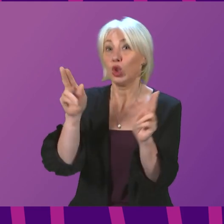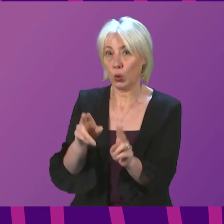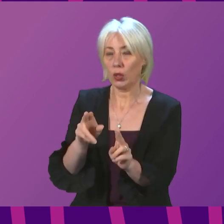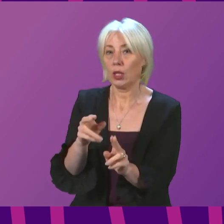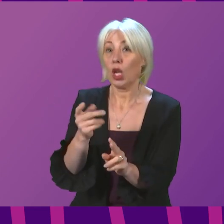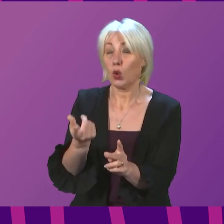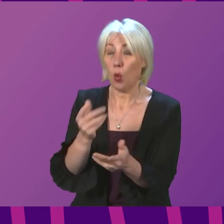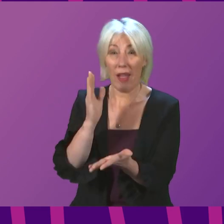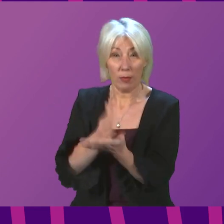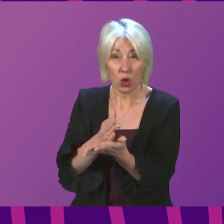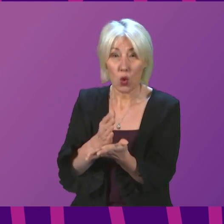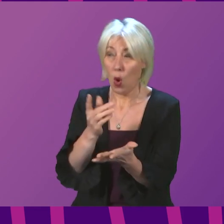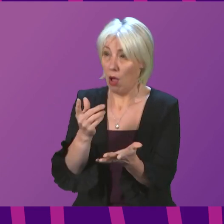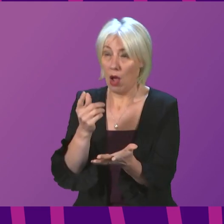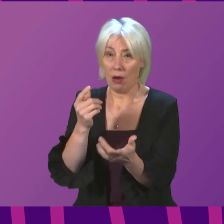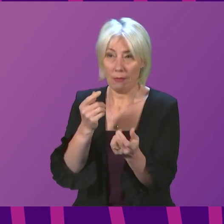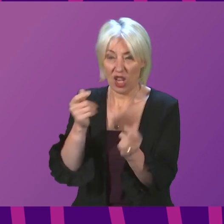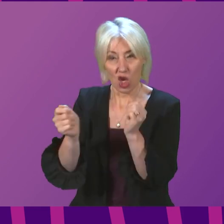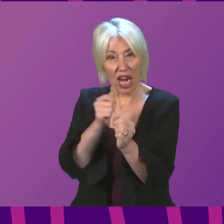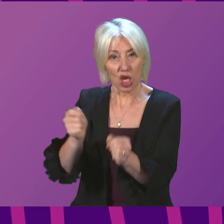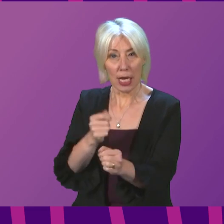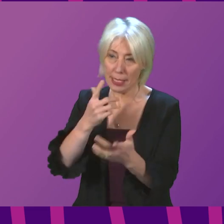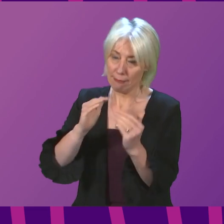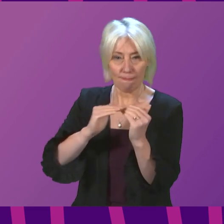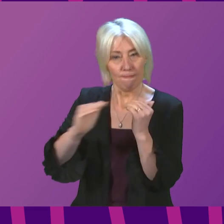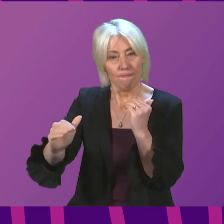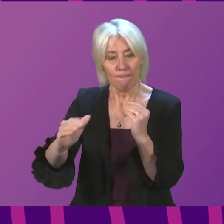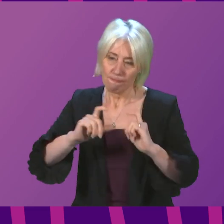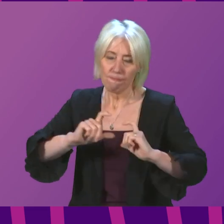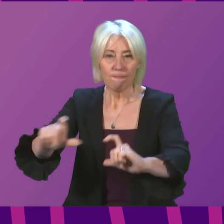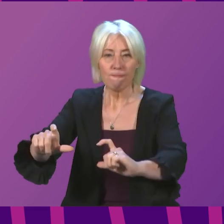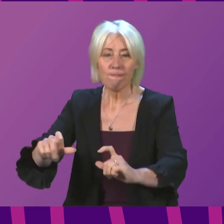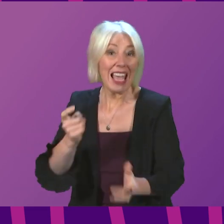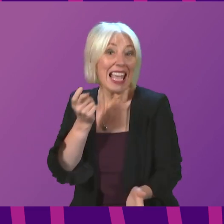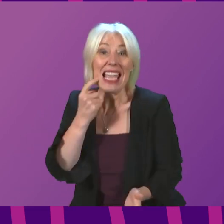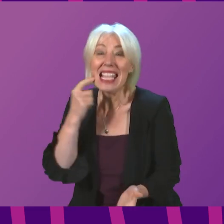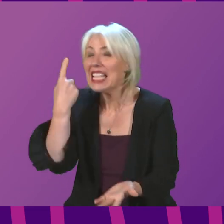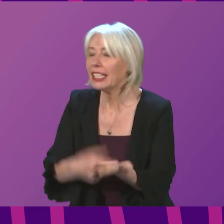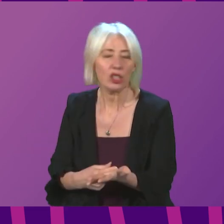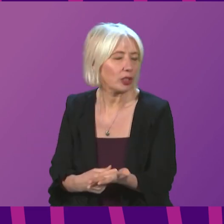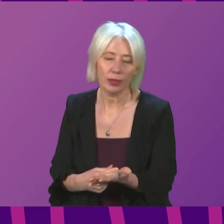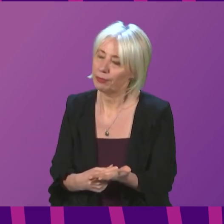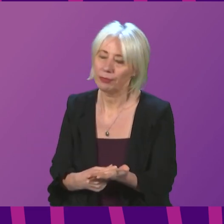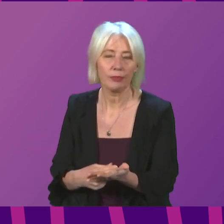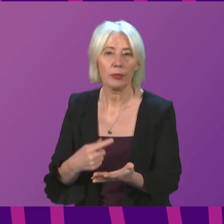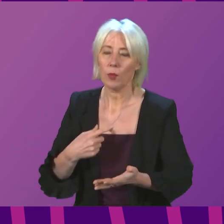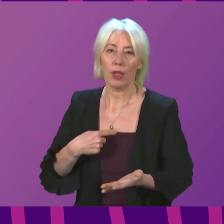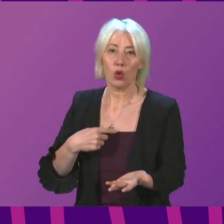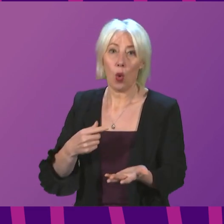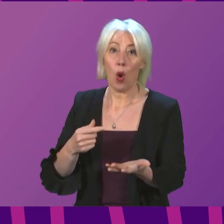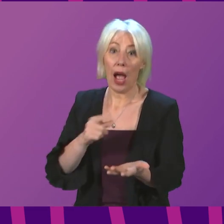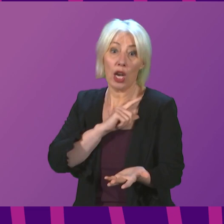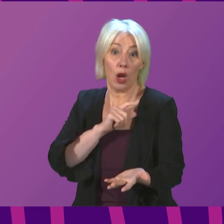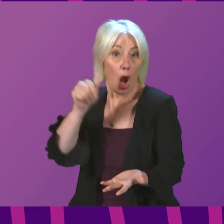making changes in a coherent manner. These things are not easy. I do not underestimate the reasons why there are